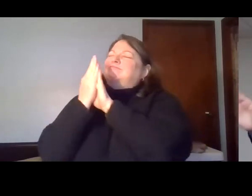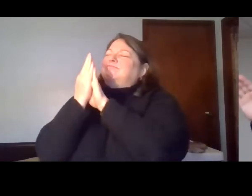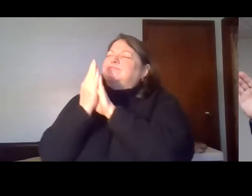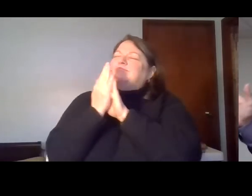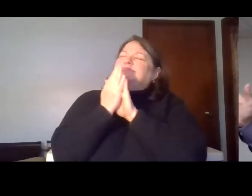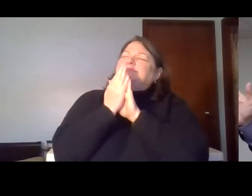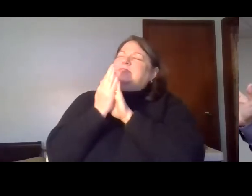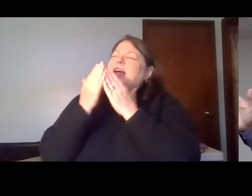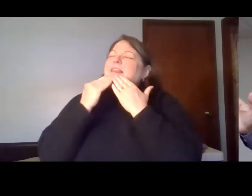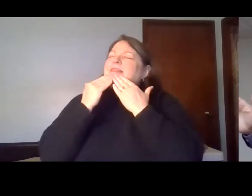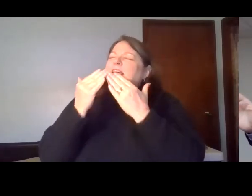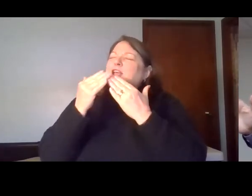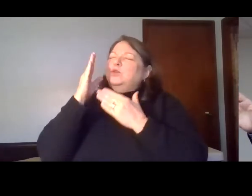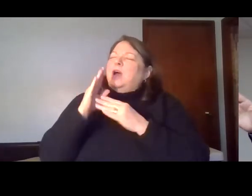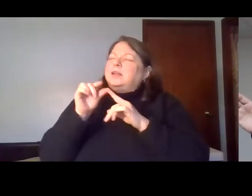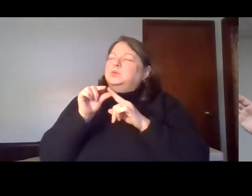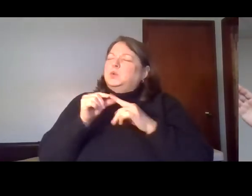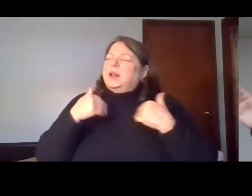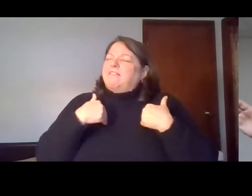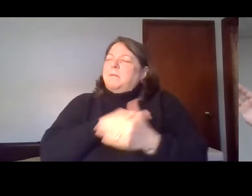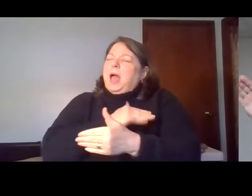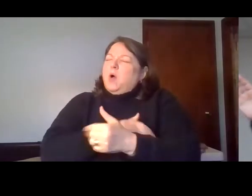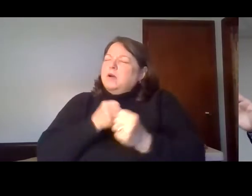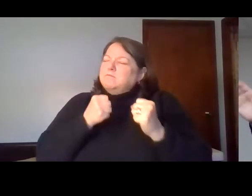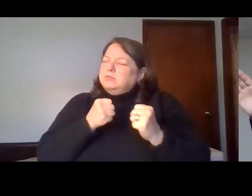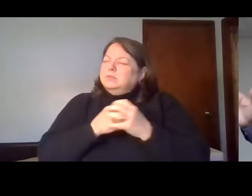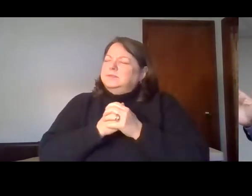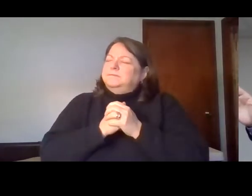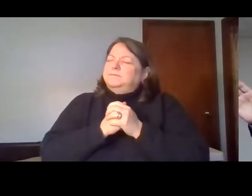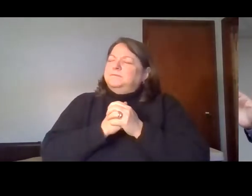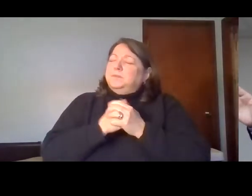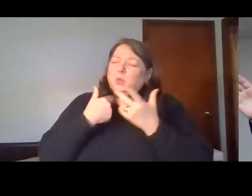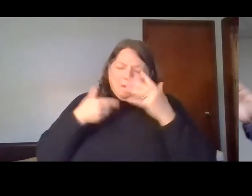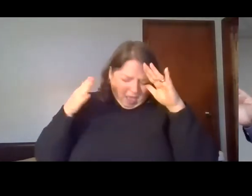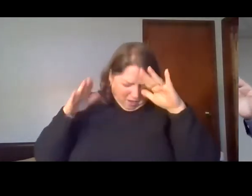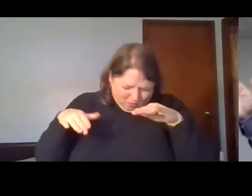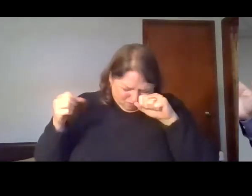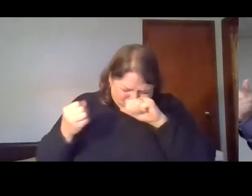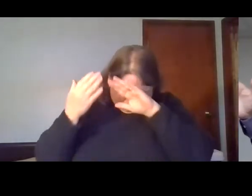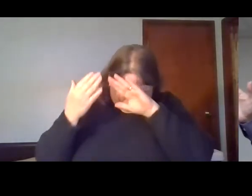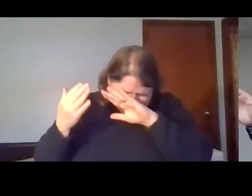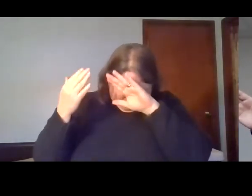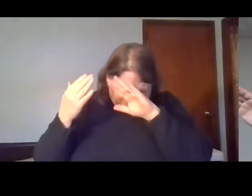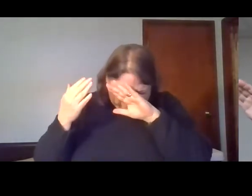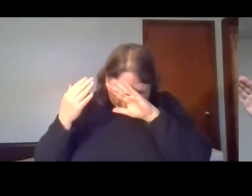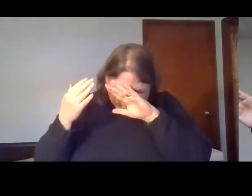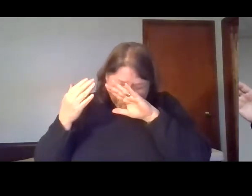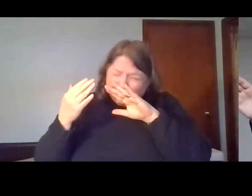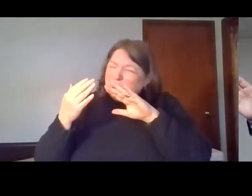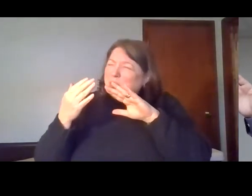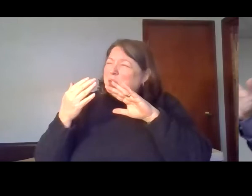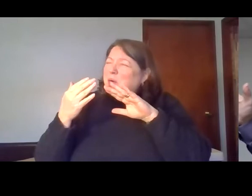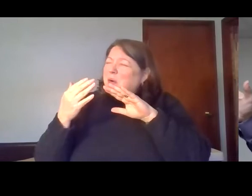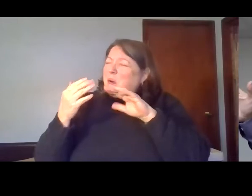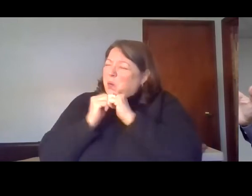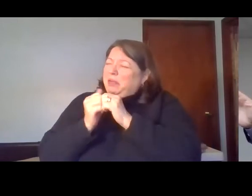for the power of the Word of God. Holy Spirit, we come before you. We bow before you. We know that with you, we can hear the Word. With